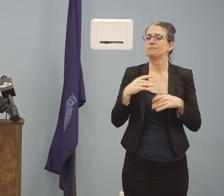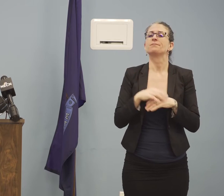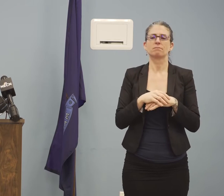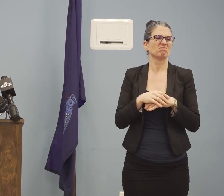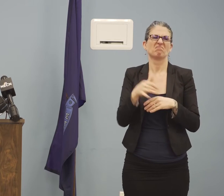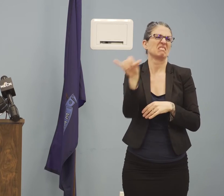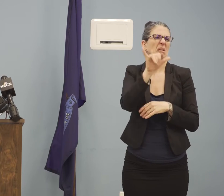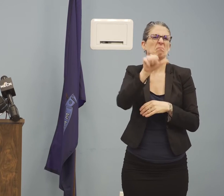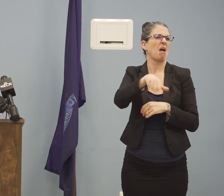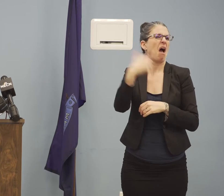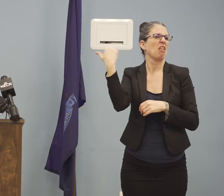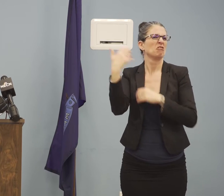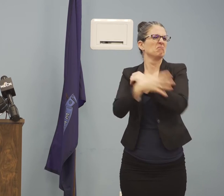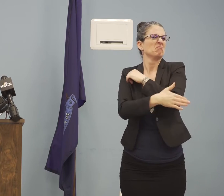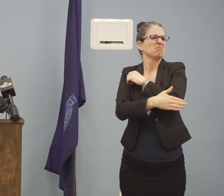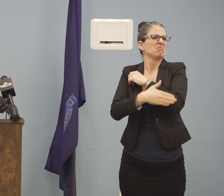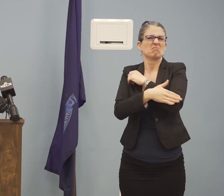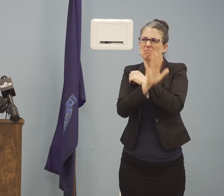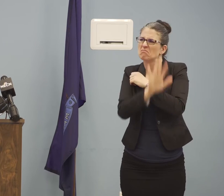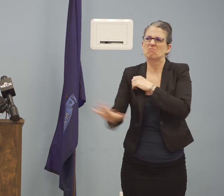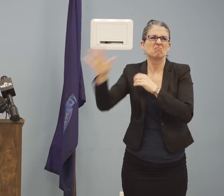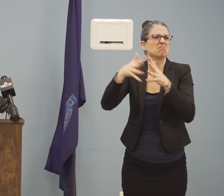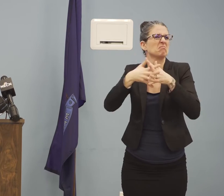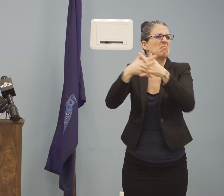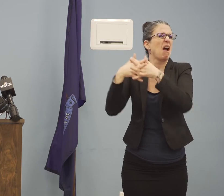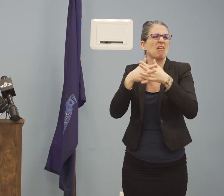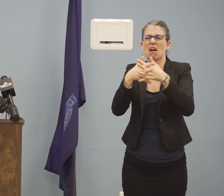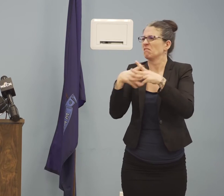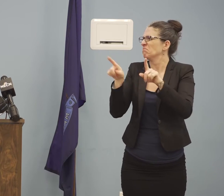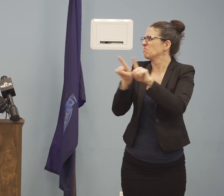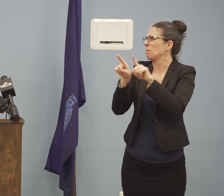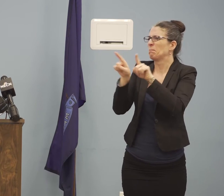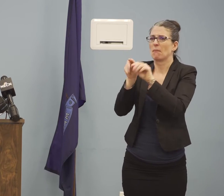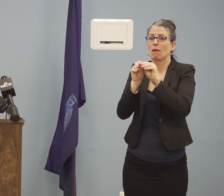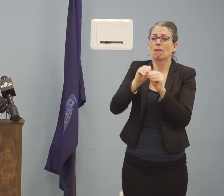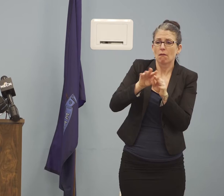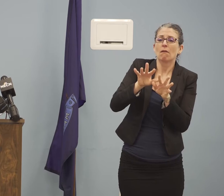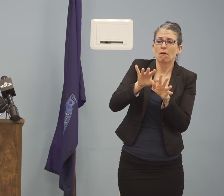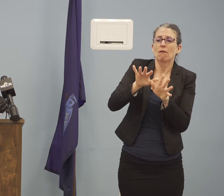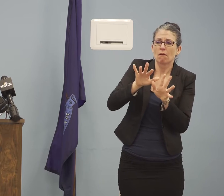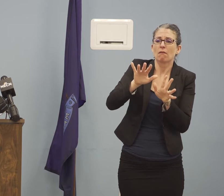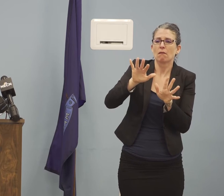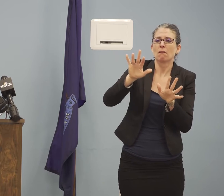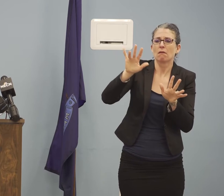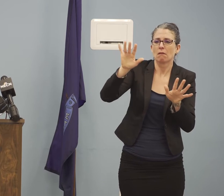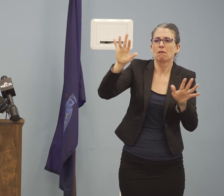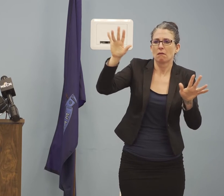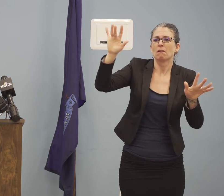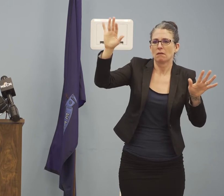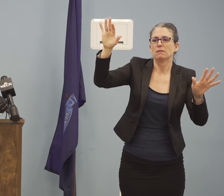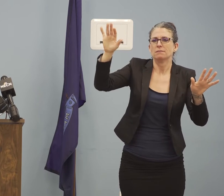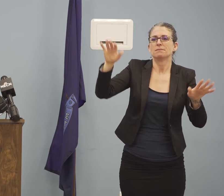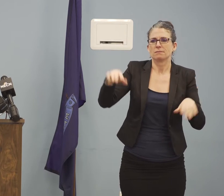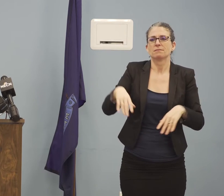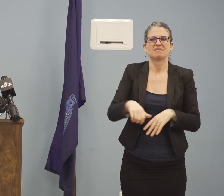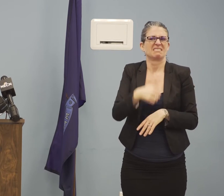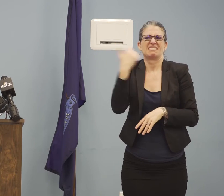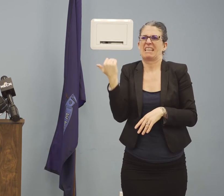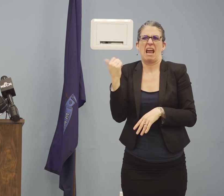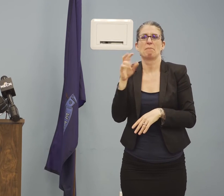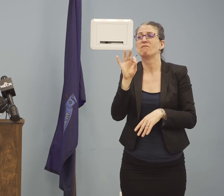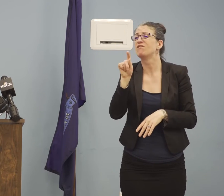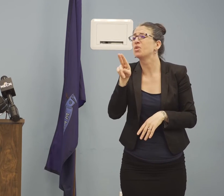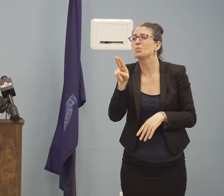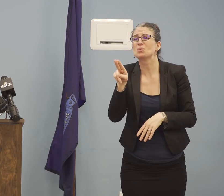when viruses like coronavirus, which has the potential to move quickly in a population. When it has been introduced,